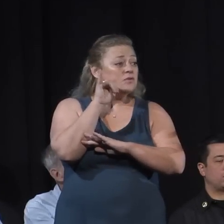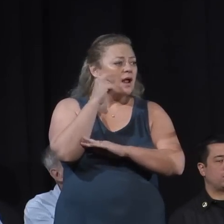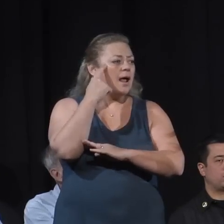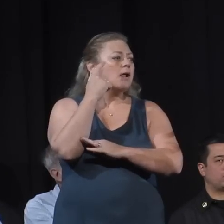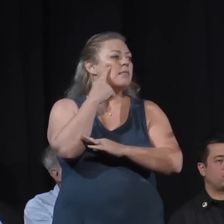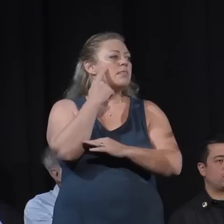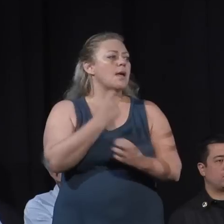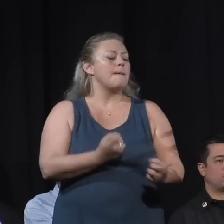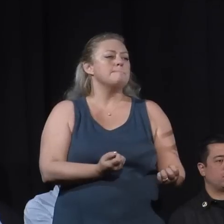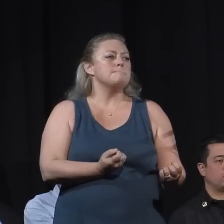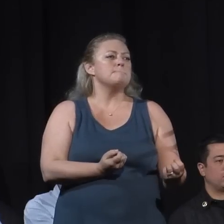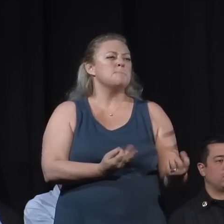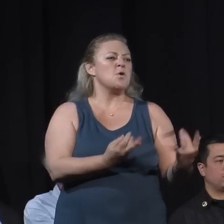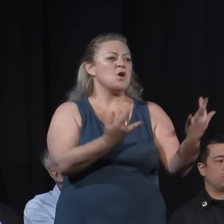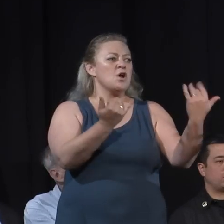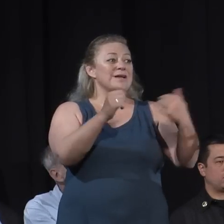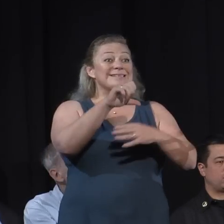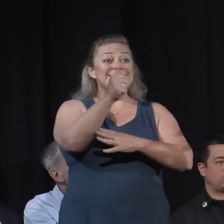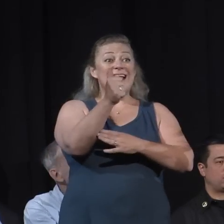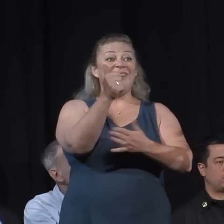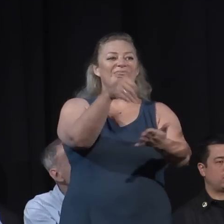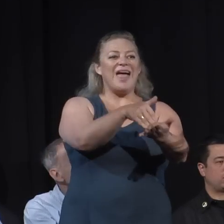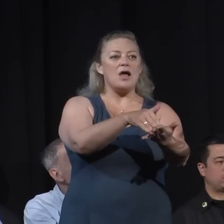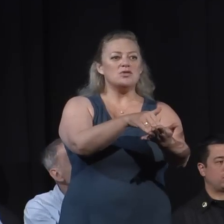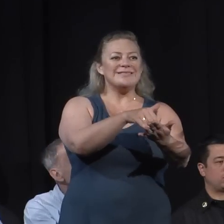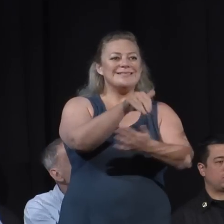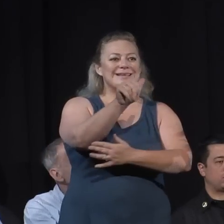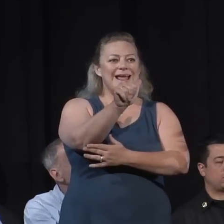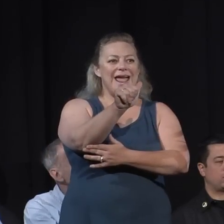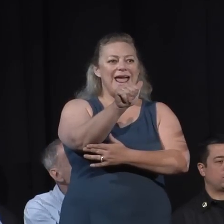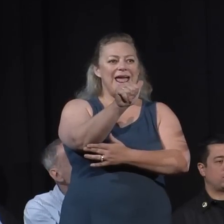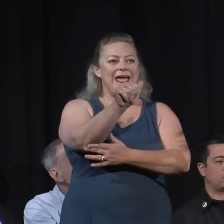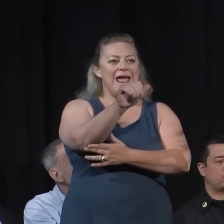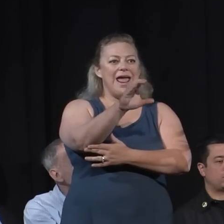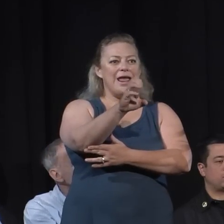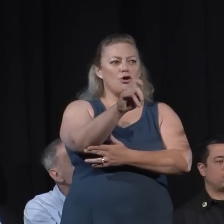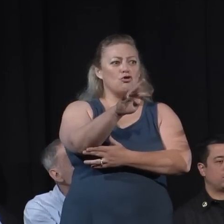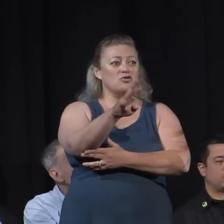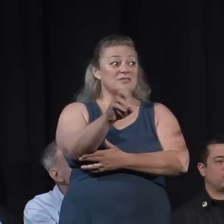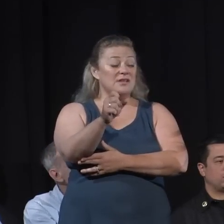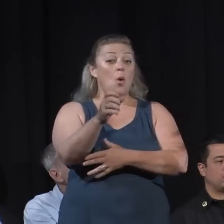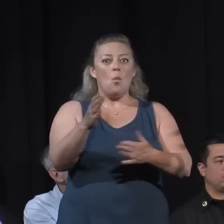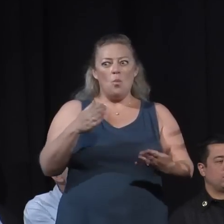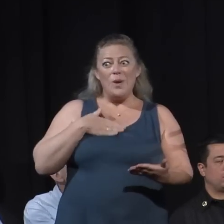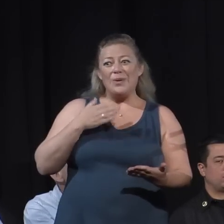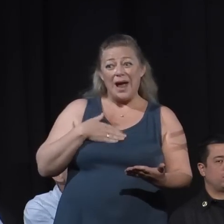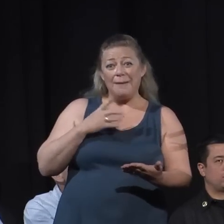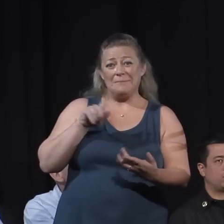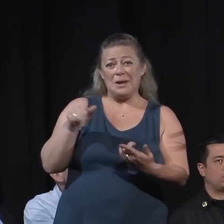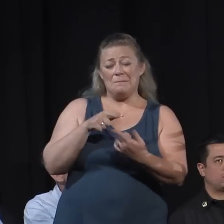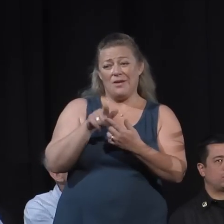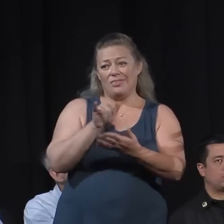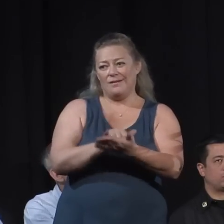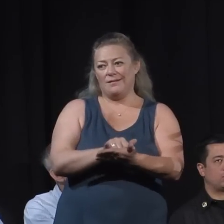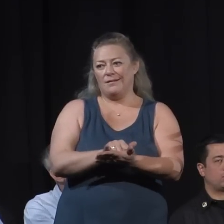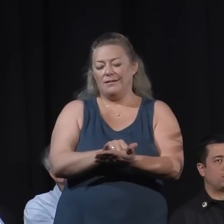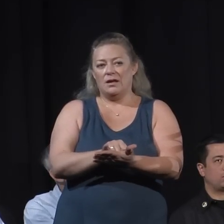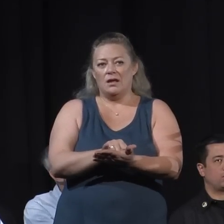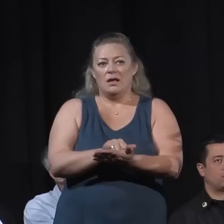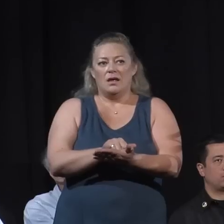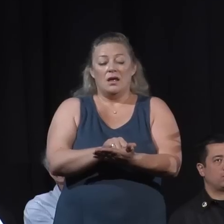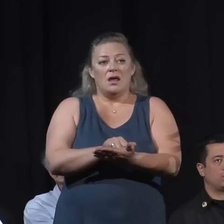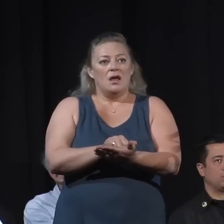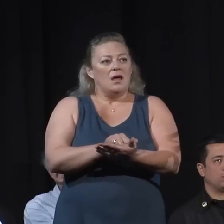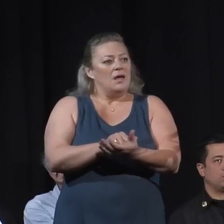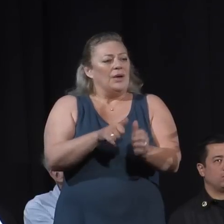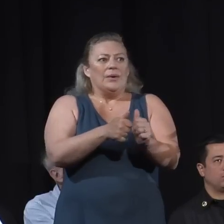,000 acres, and we were pretty happy about that. So that's the of situation we're in. We're at the far end of the spectrum as far as